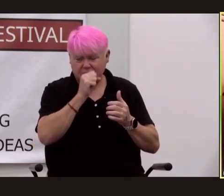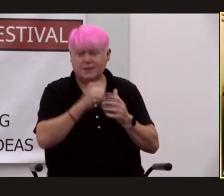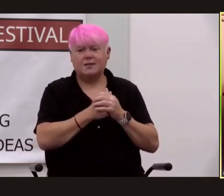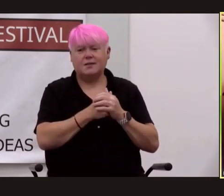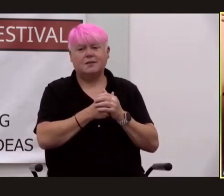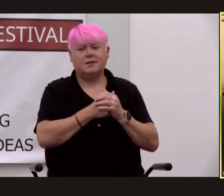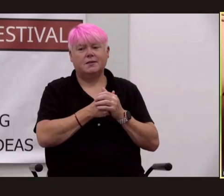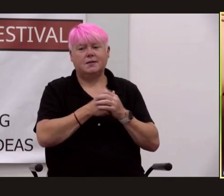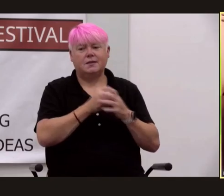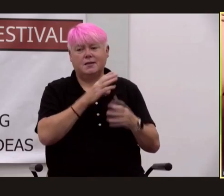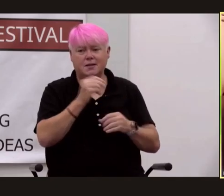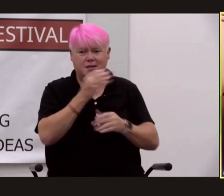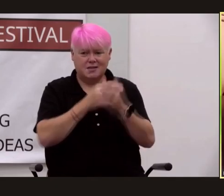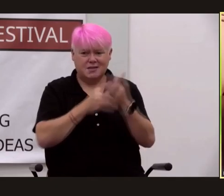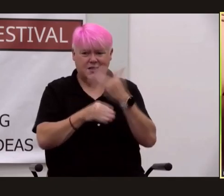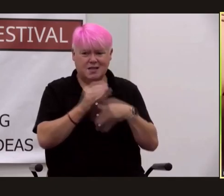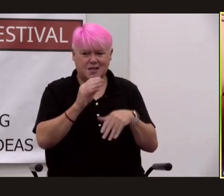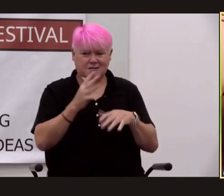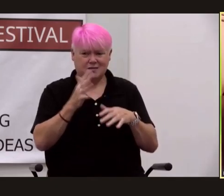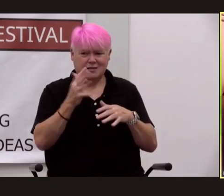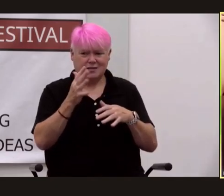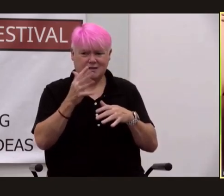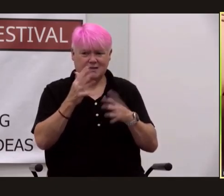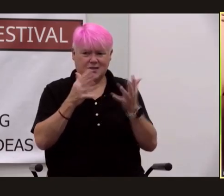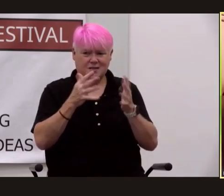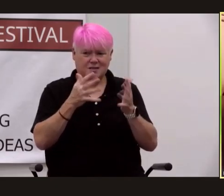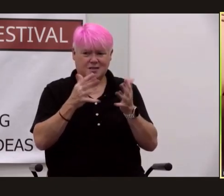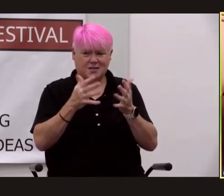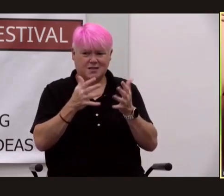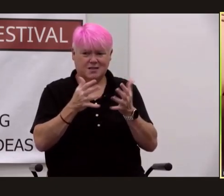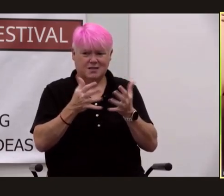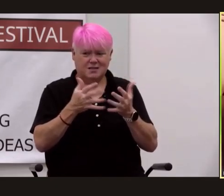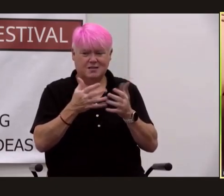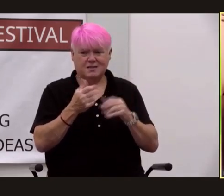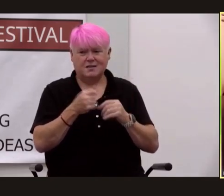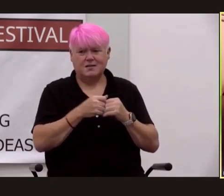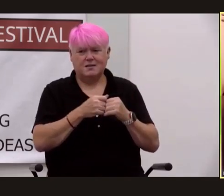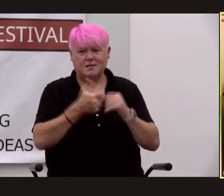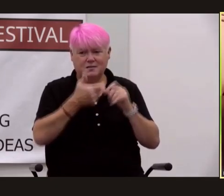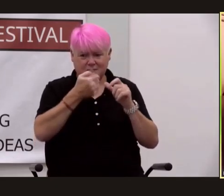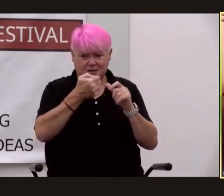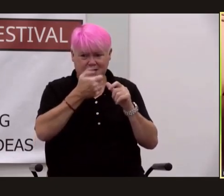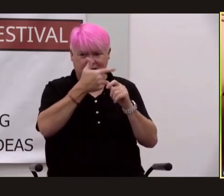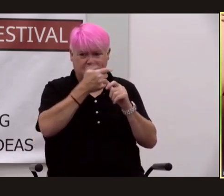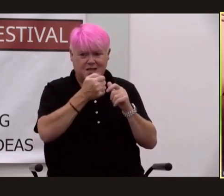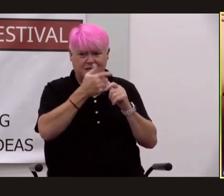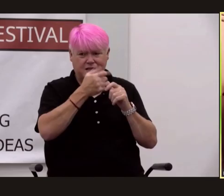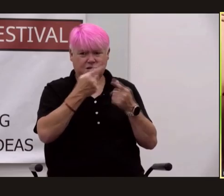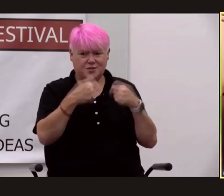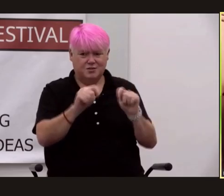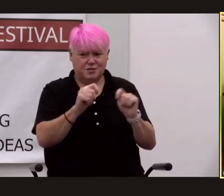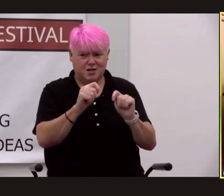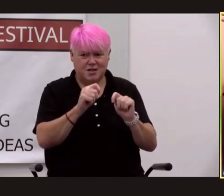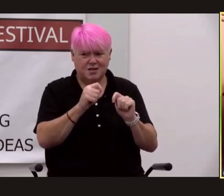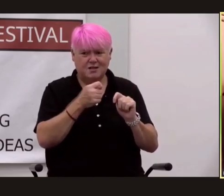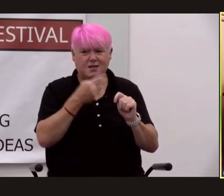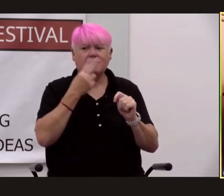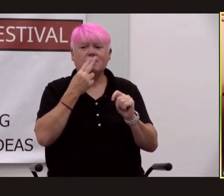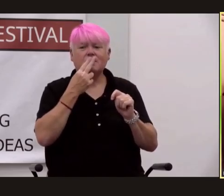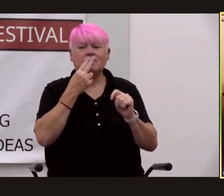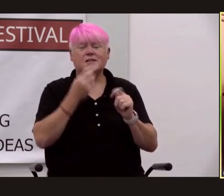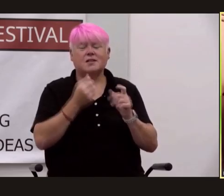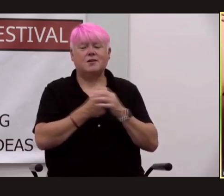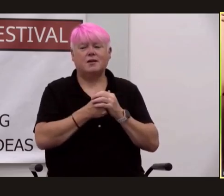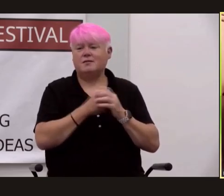and his hand wasn't steady enough to operate his silver lighter it kept spitting flame near but not near